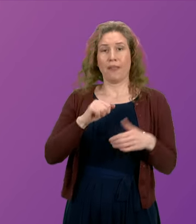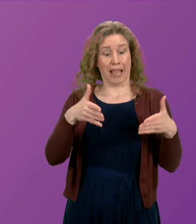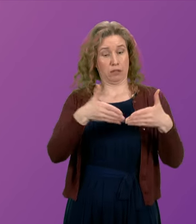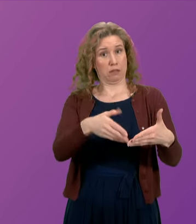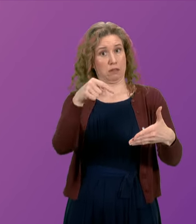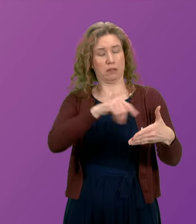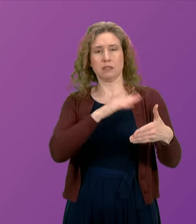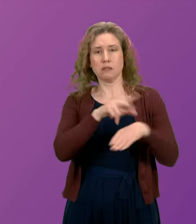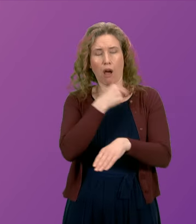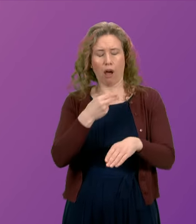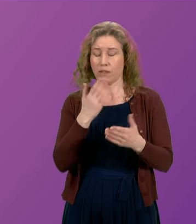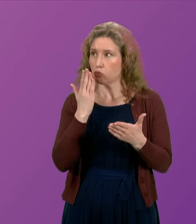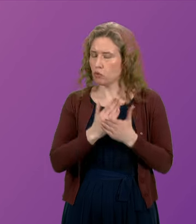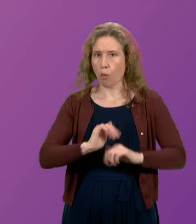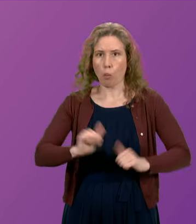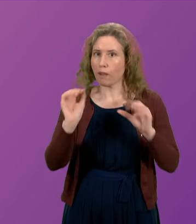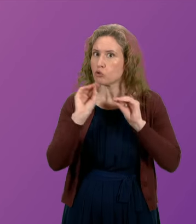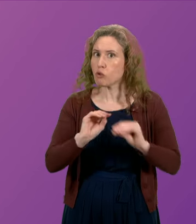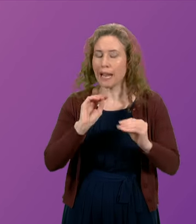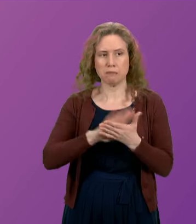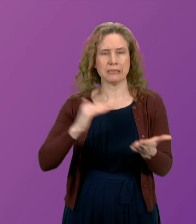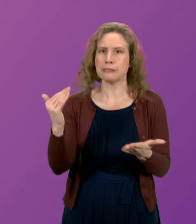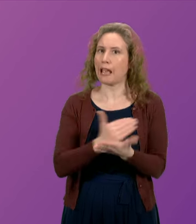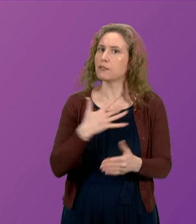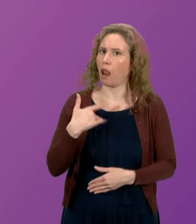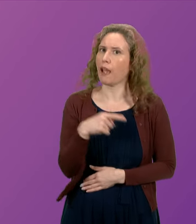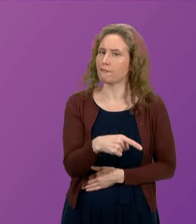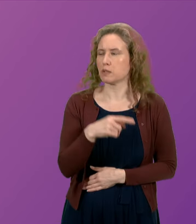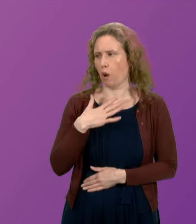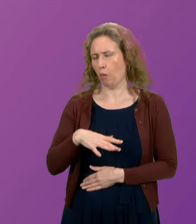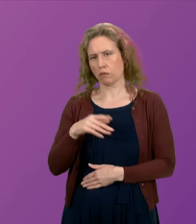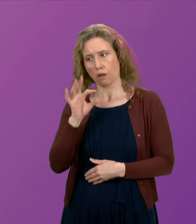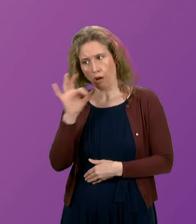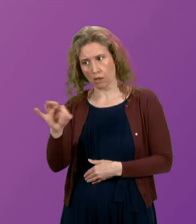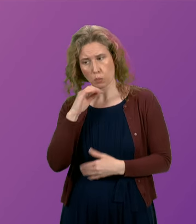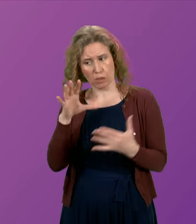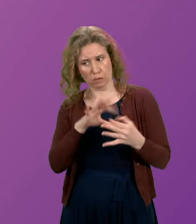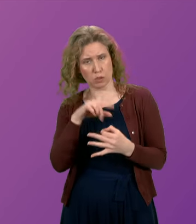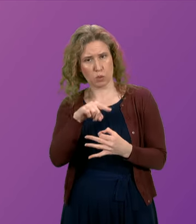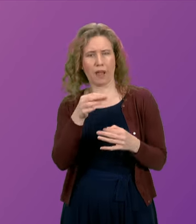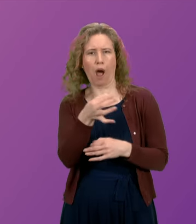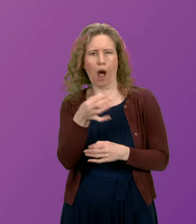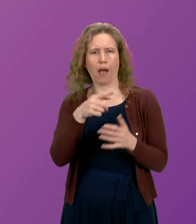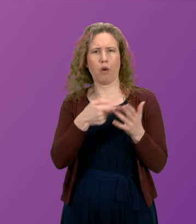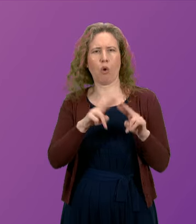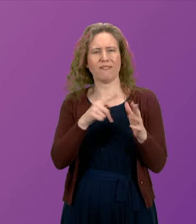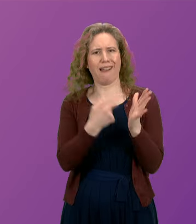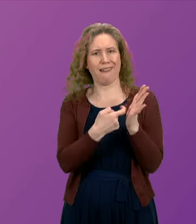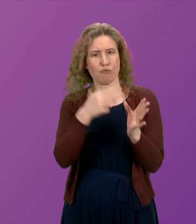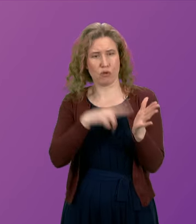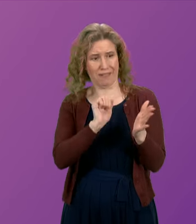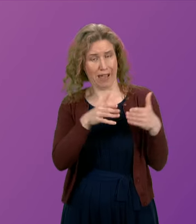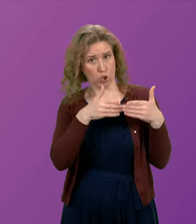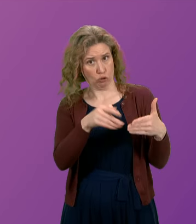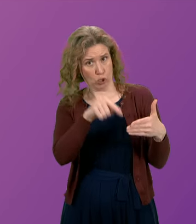action was the difference between life and death. Will the First Minister join me in paying tribute to the Isle of Arran's crew for their heroic efforts in saving a